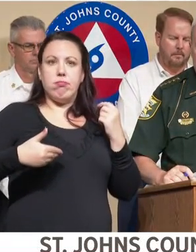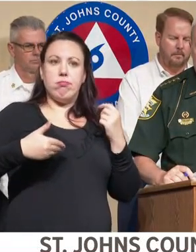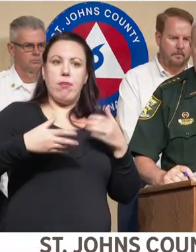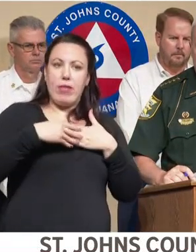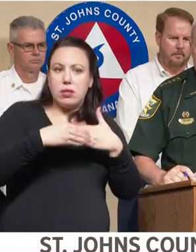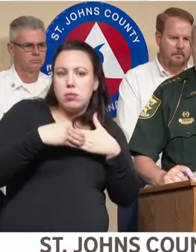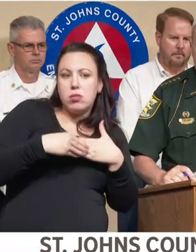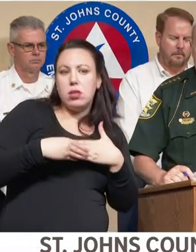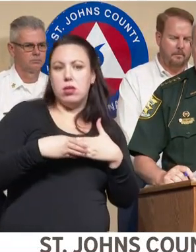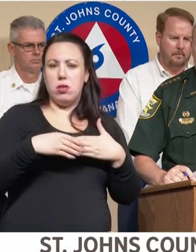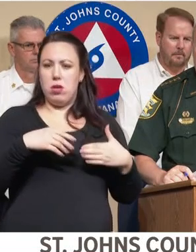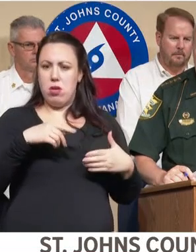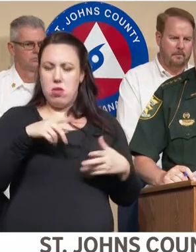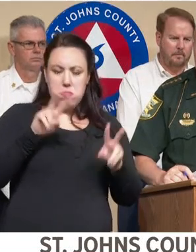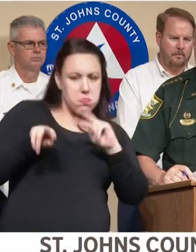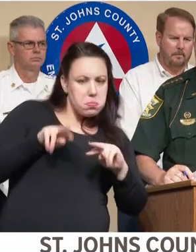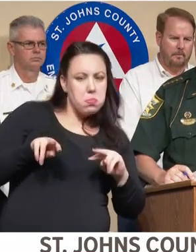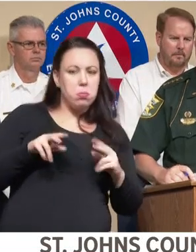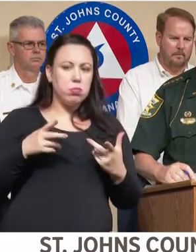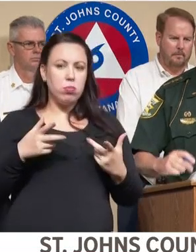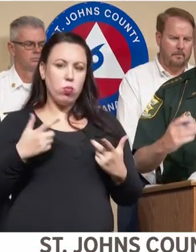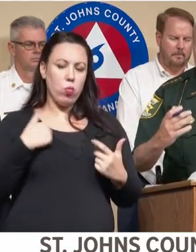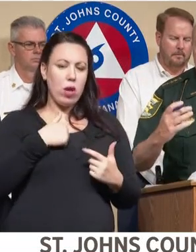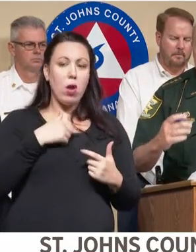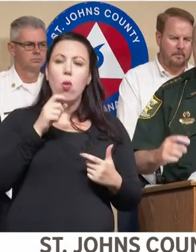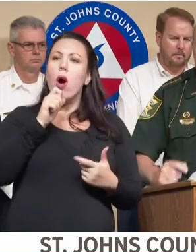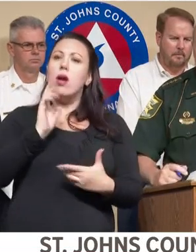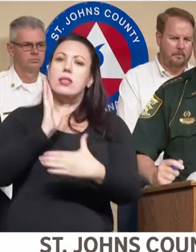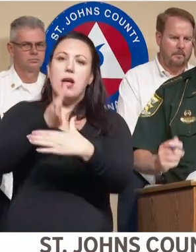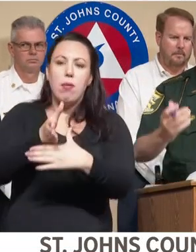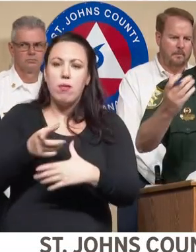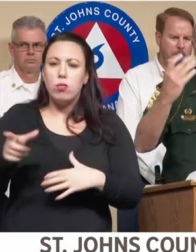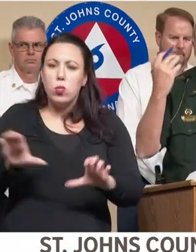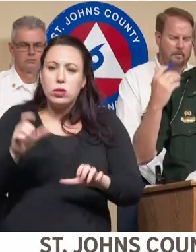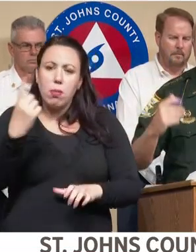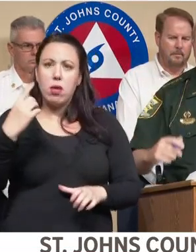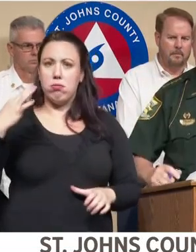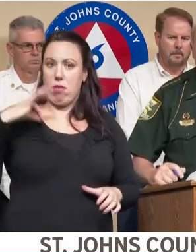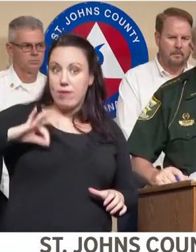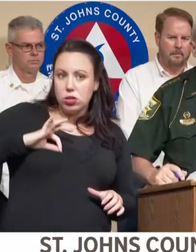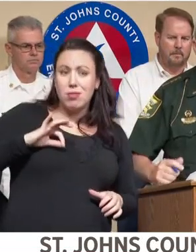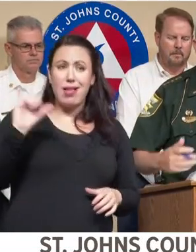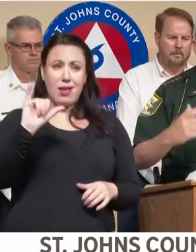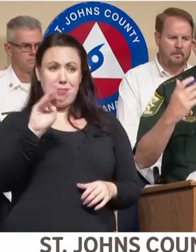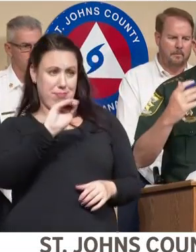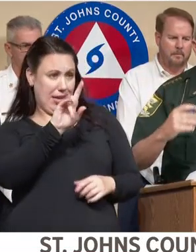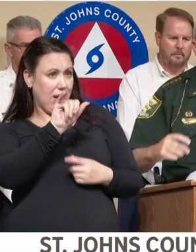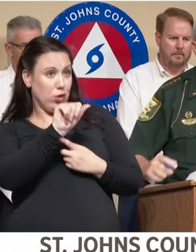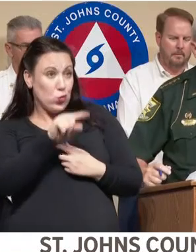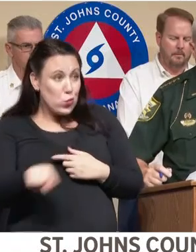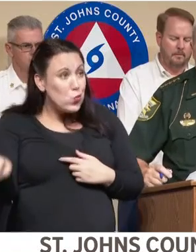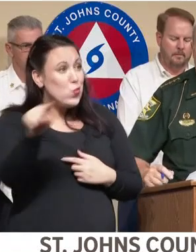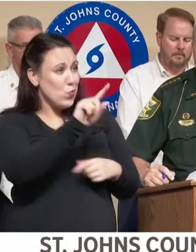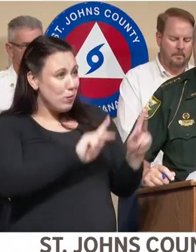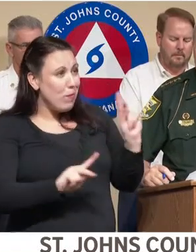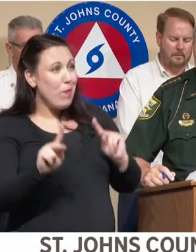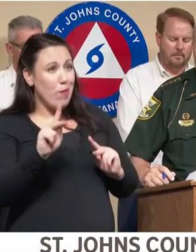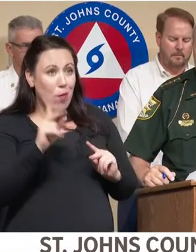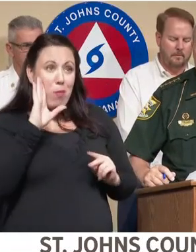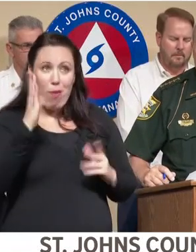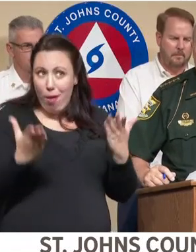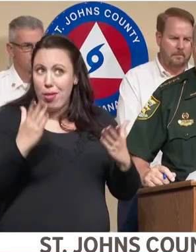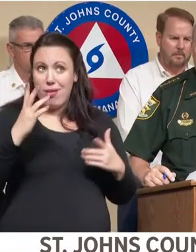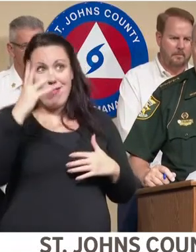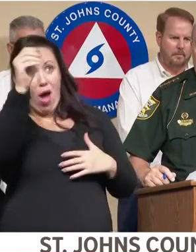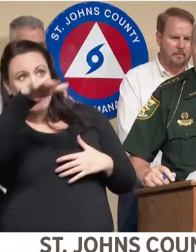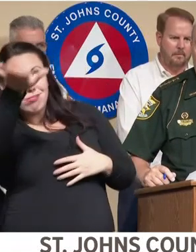stop somebody from doing something that they should be doing or that will benefit the community. Like the media. I mean, you folks are going to probably be out a lot during the